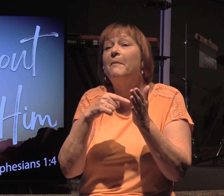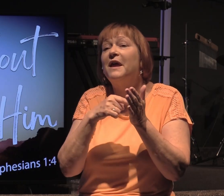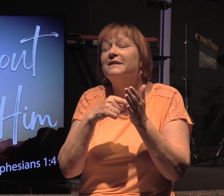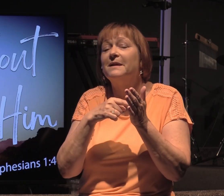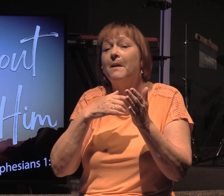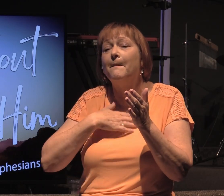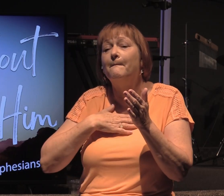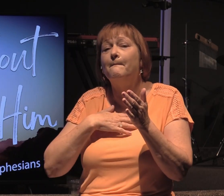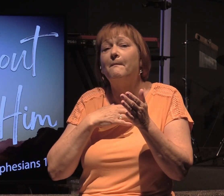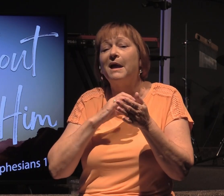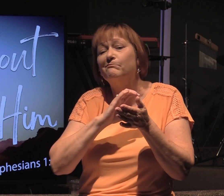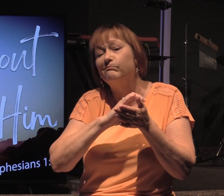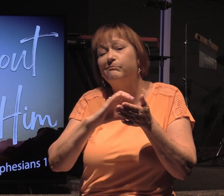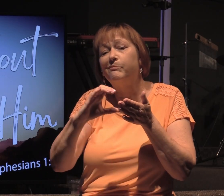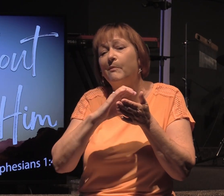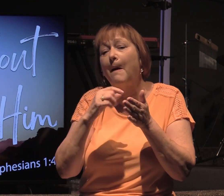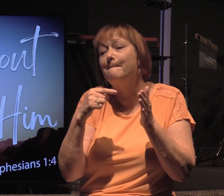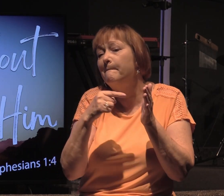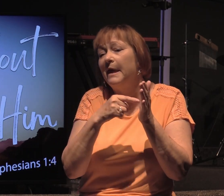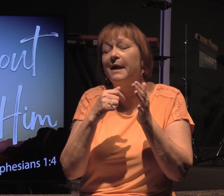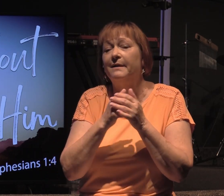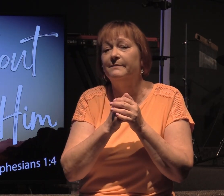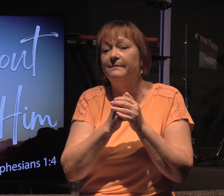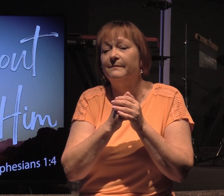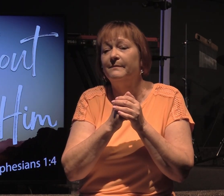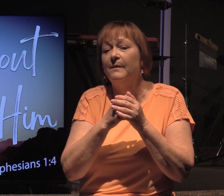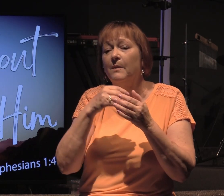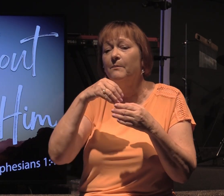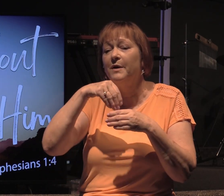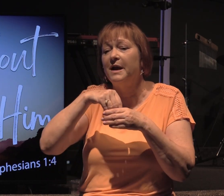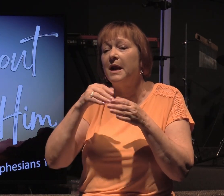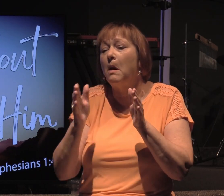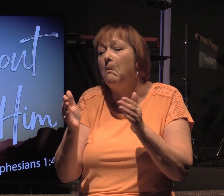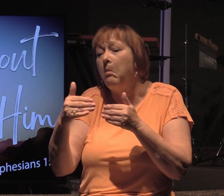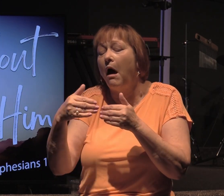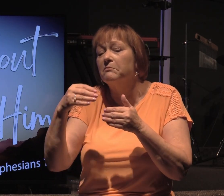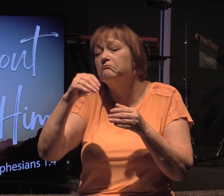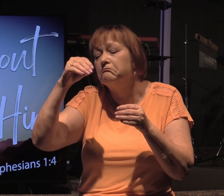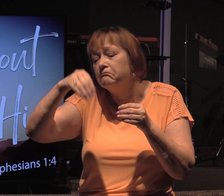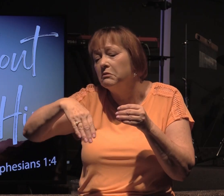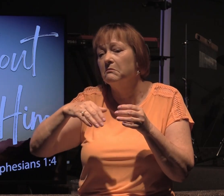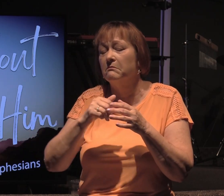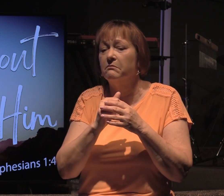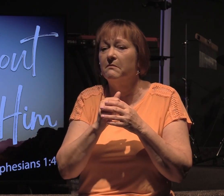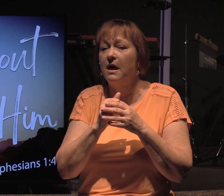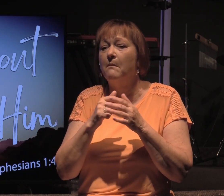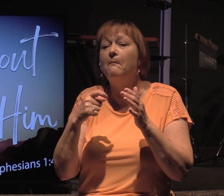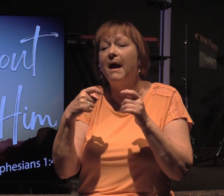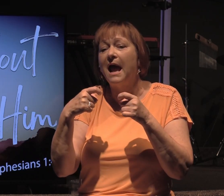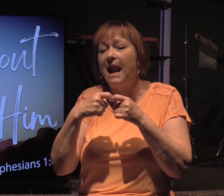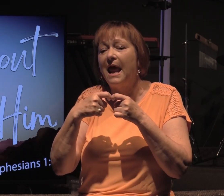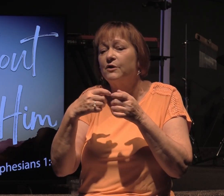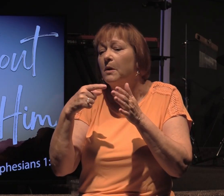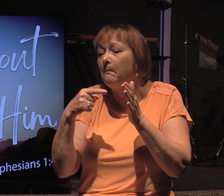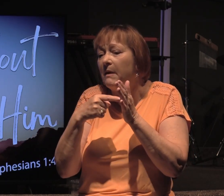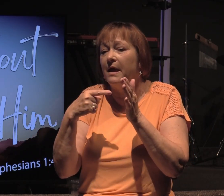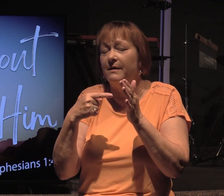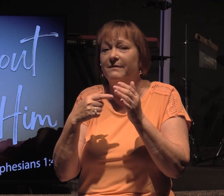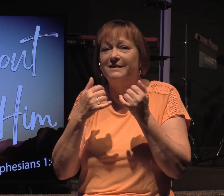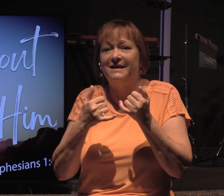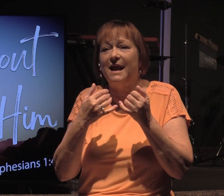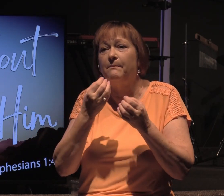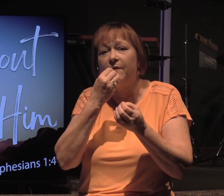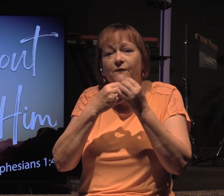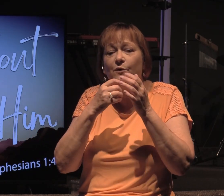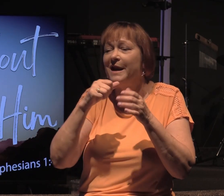here's my MasterCard bill, you know, putting it in a box, here's my electric bill, today would be food